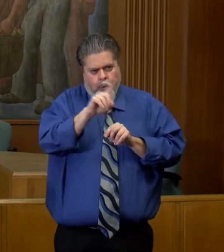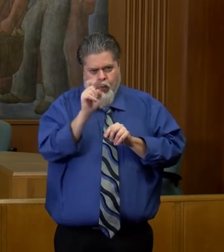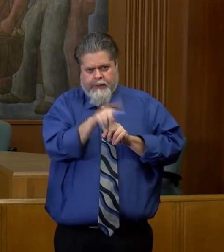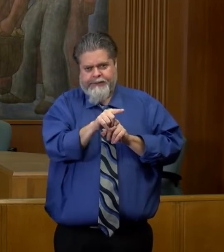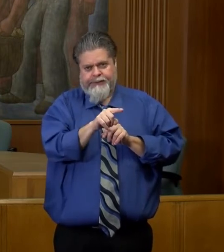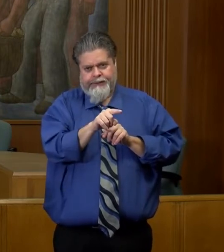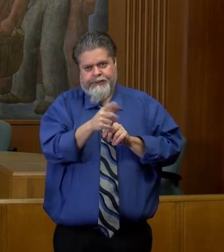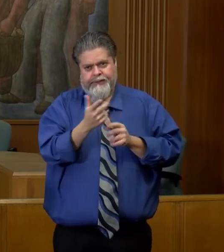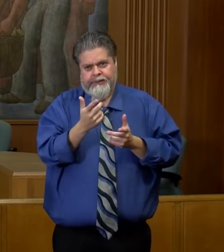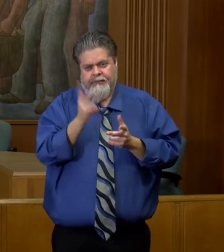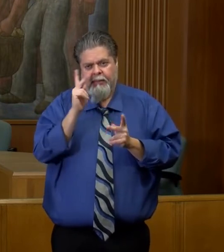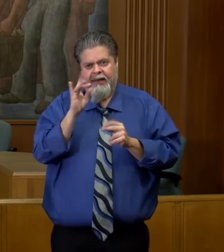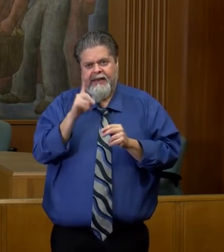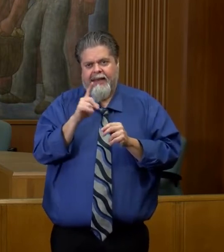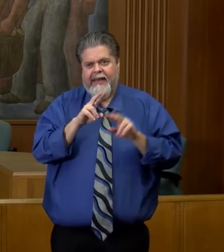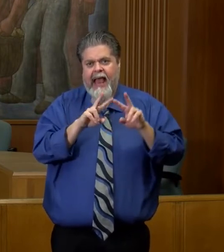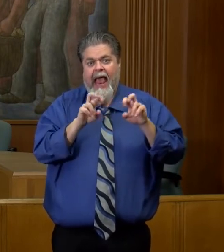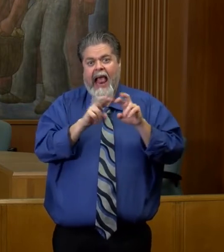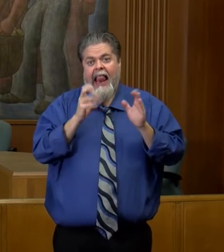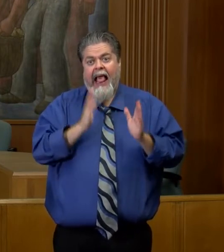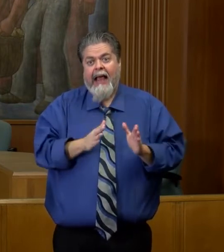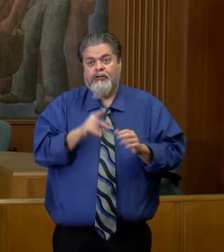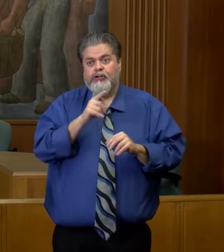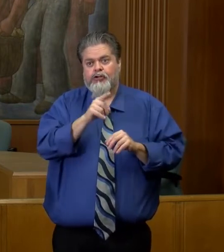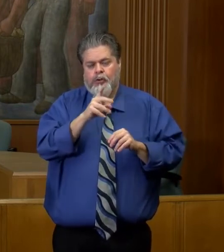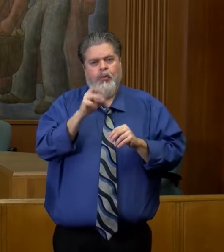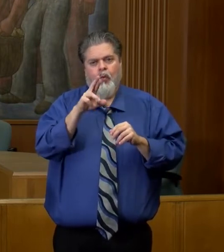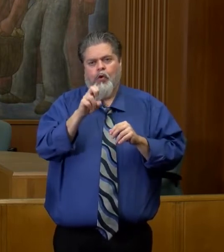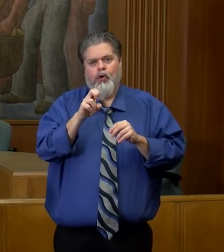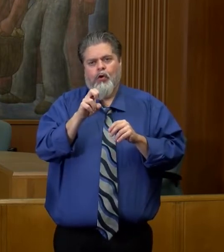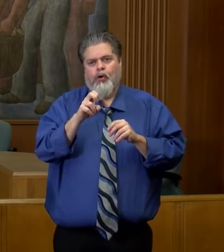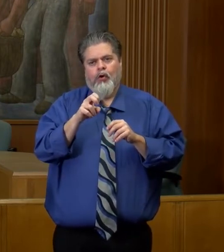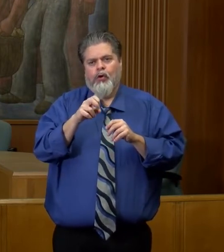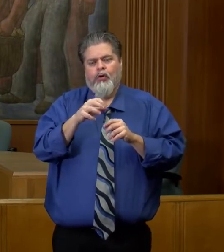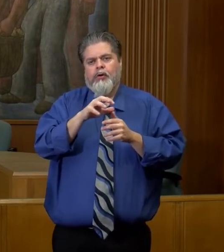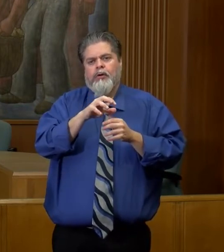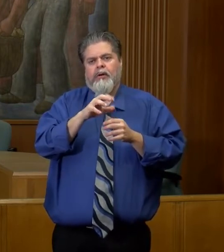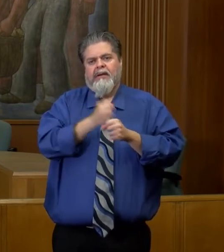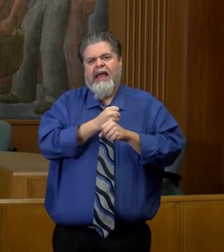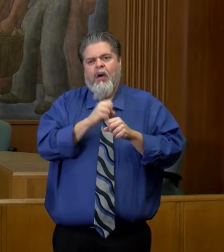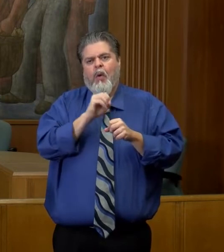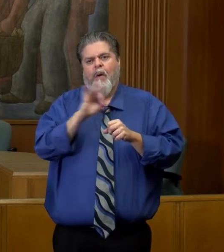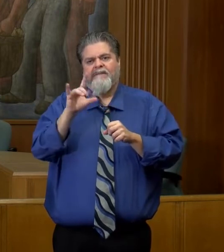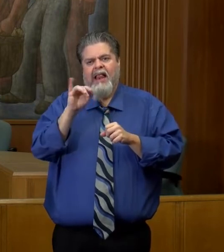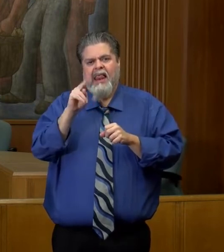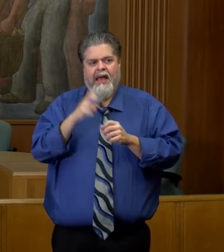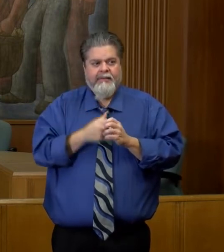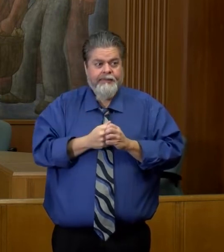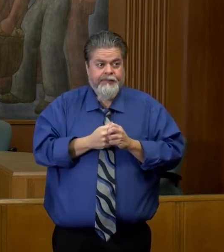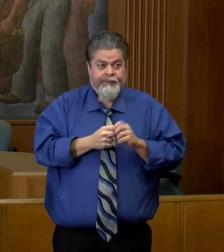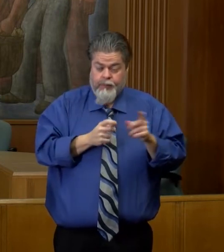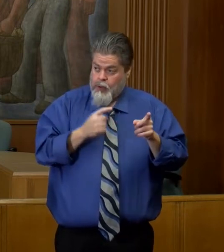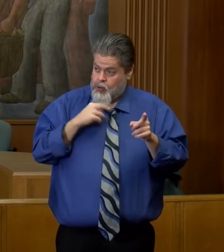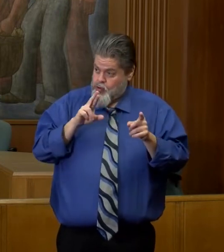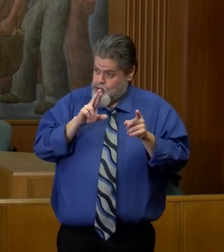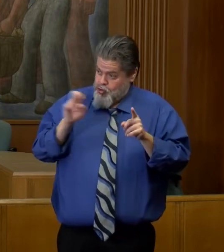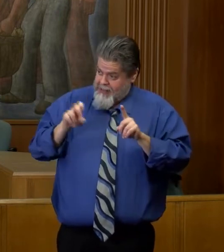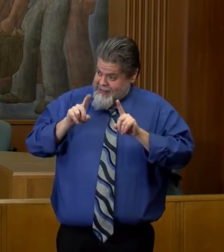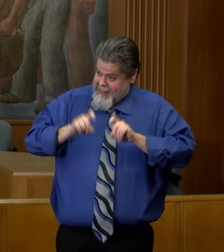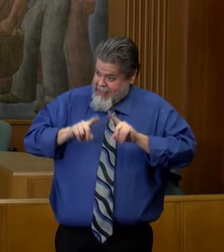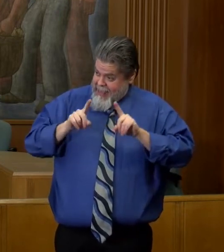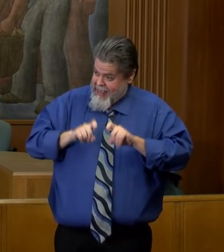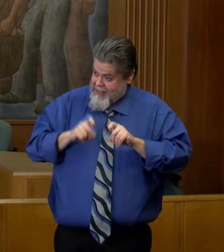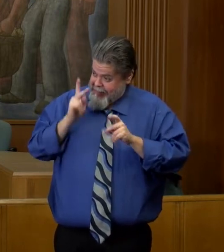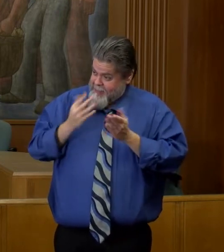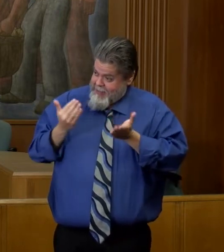early and those analyzers have since been taken offline for repair. So are you retesting everybody? Just to follow